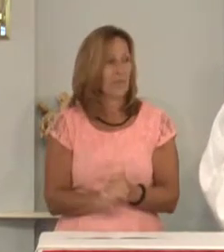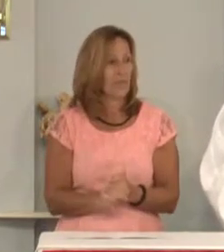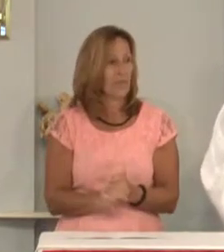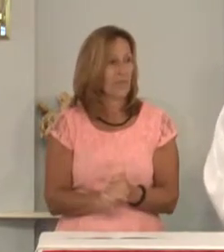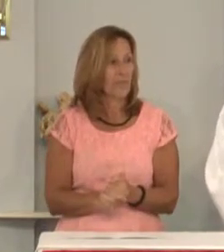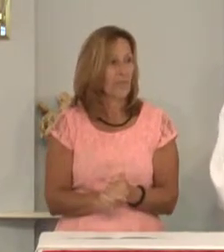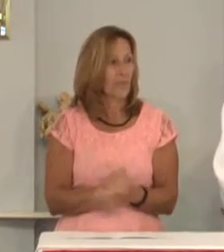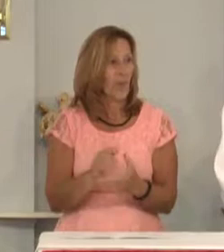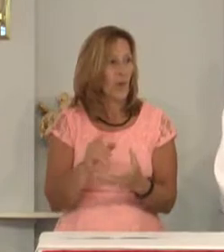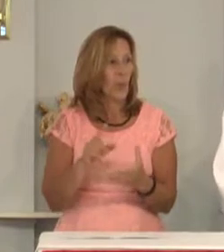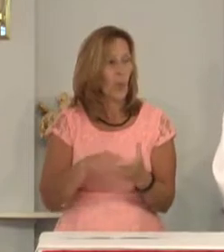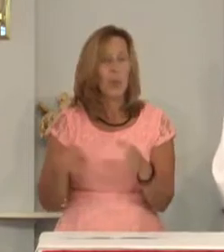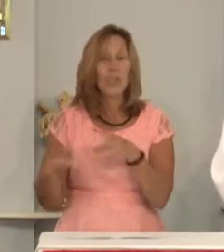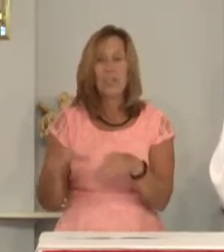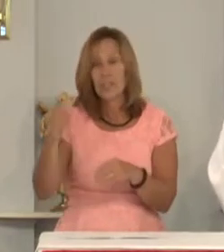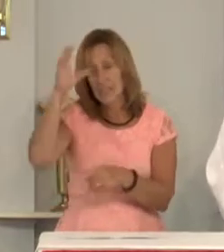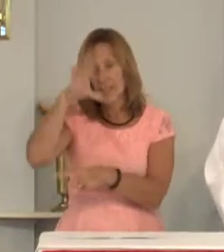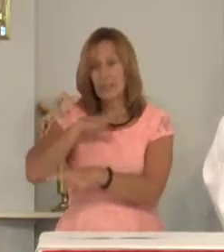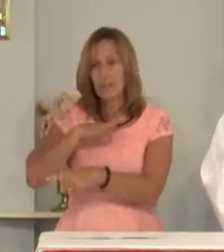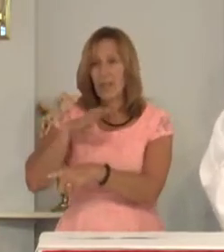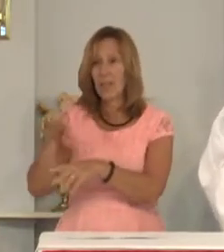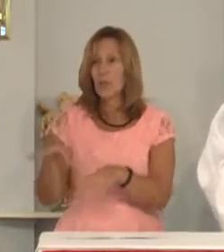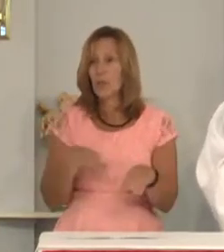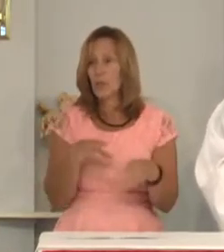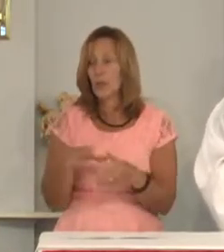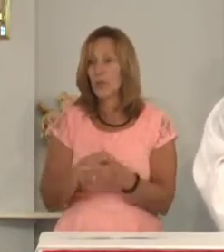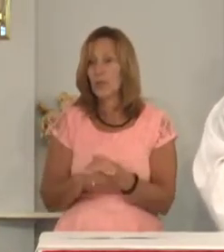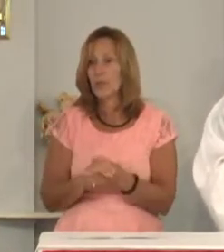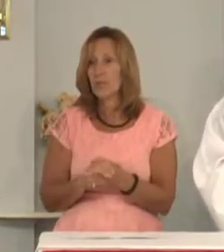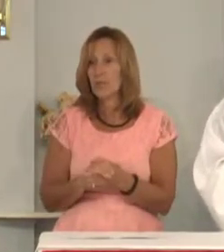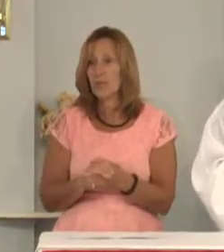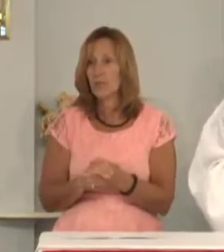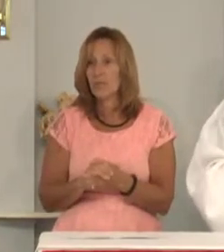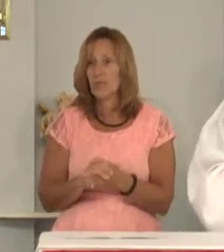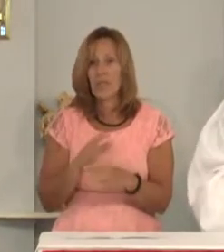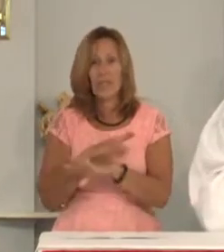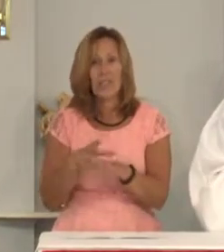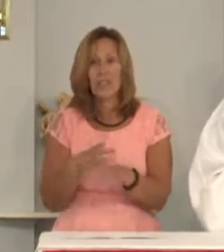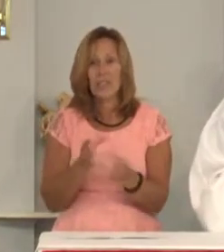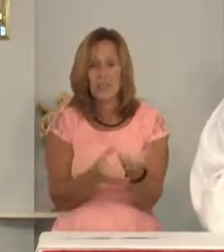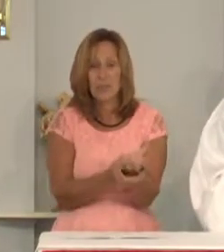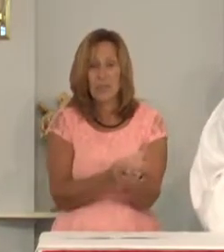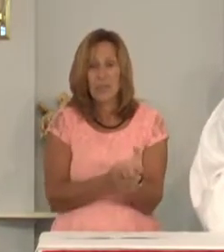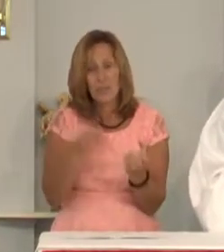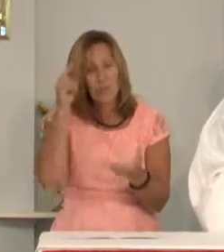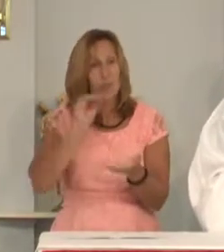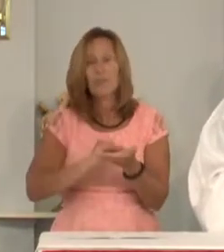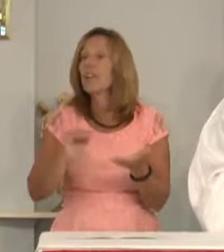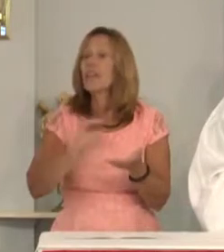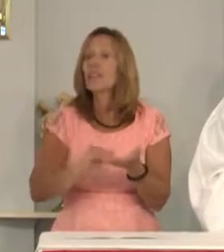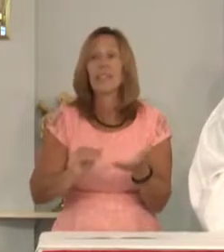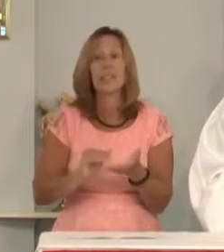And what does the man do? He doesn't plead for forgiveness.